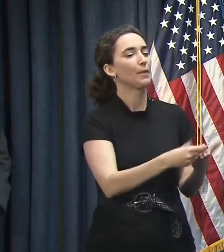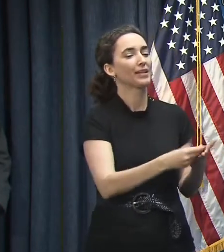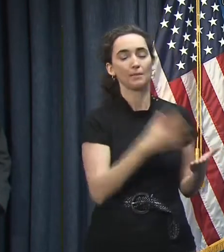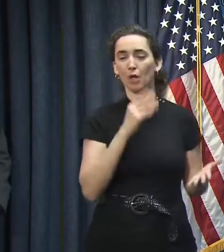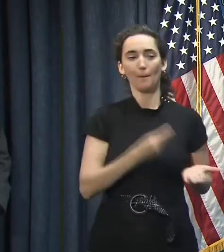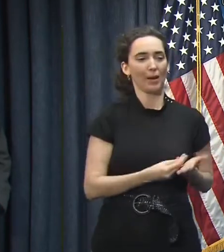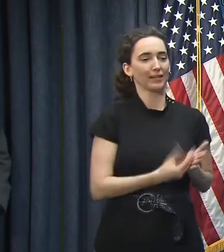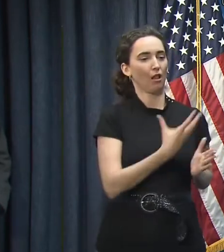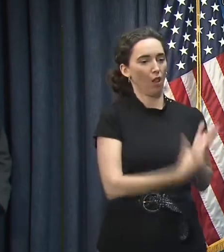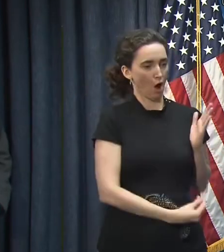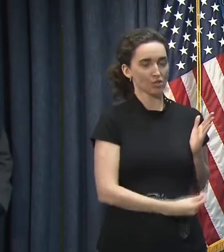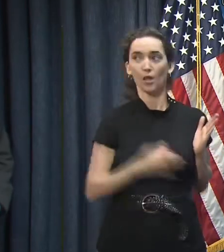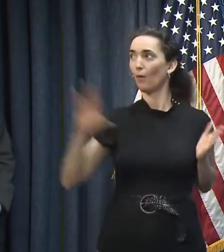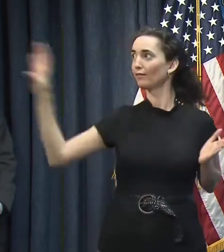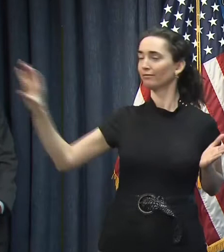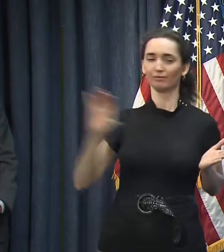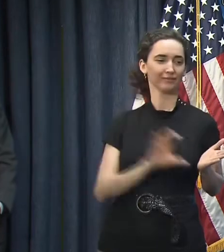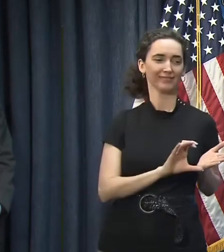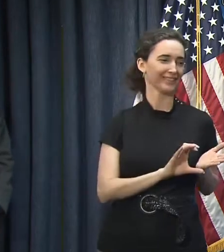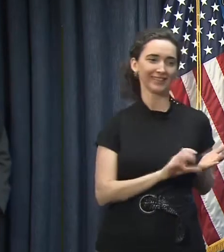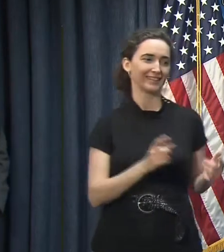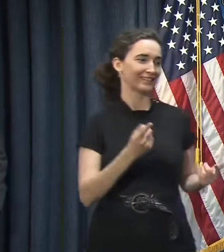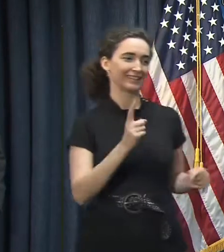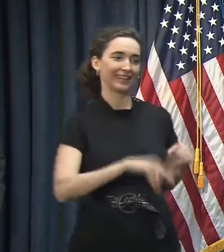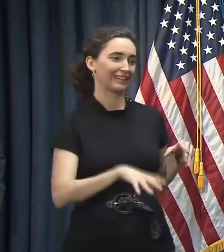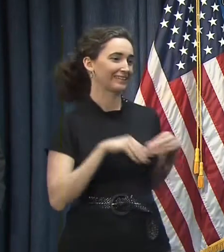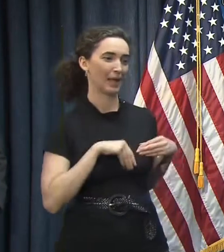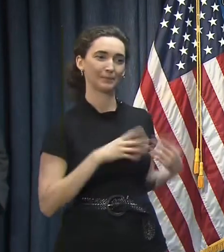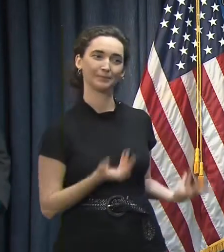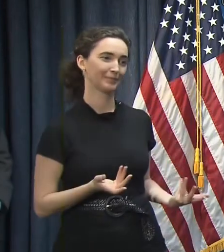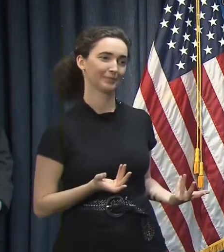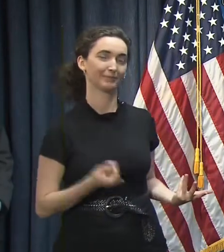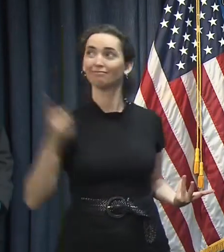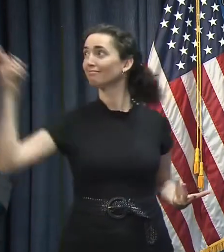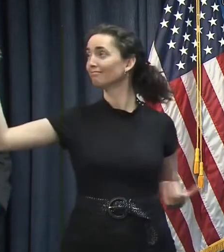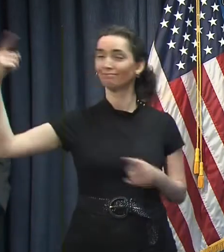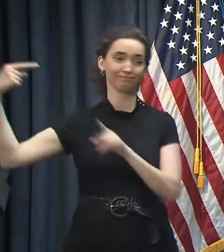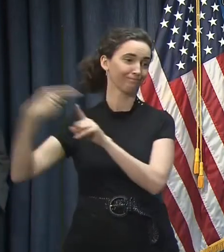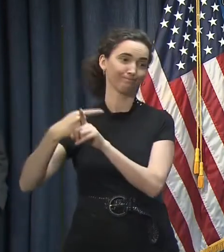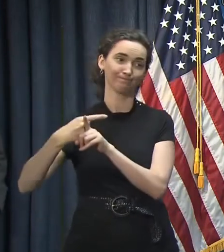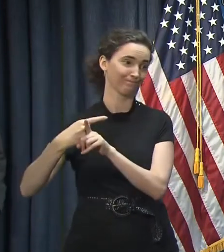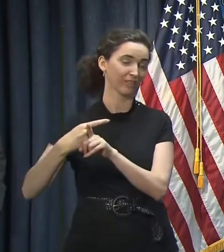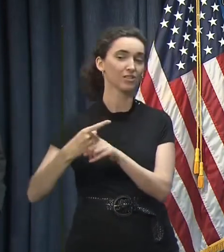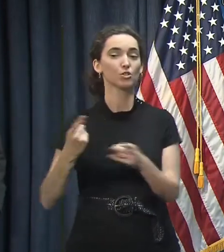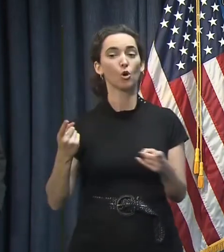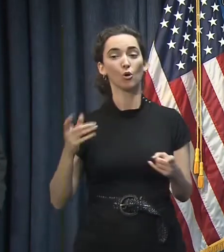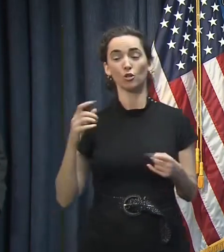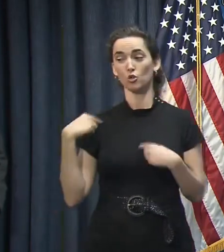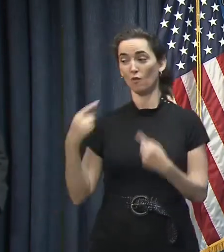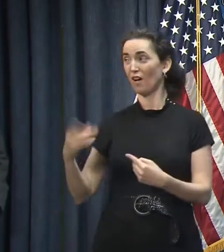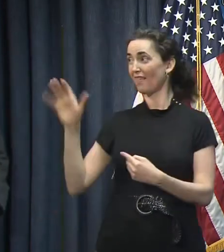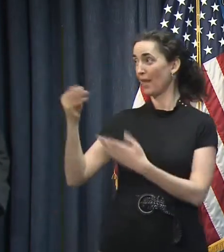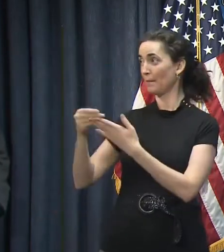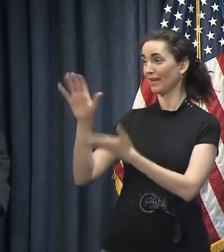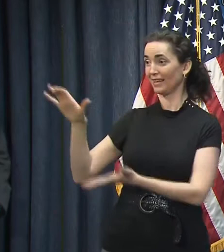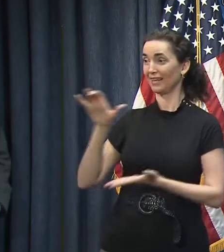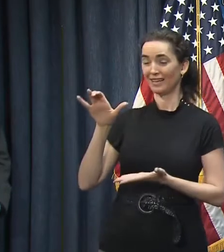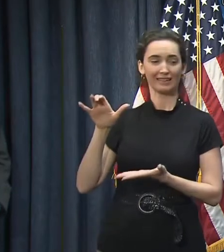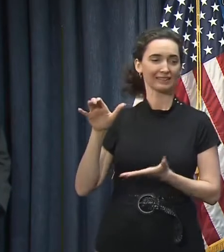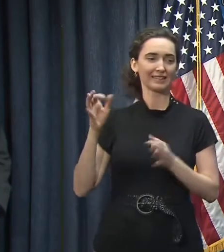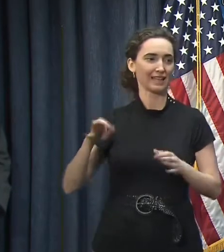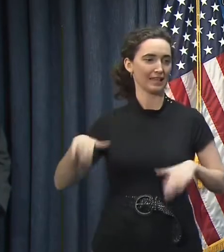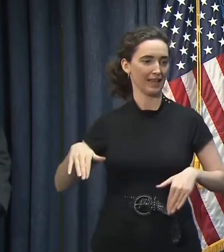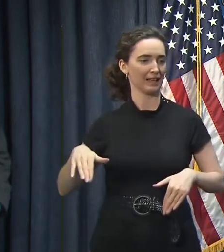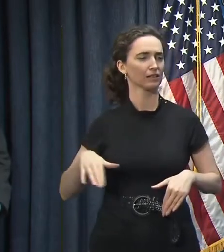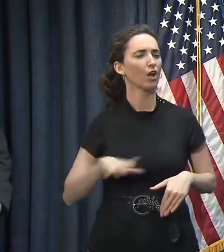revenue. That's not an acceptable use. And so we haven't made any decisions on that yet. And I'm sorry, your first